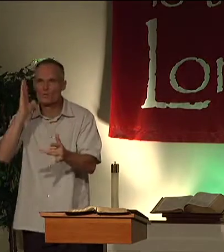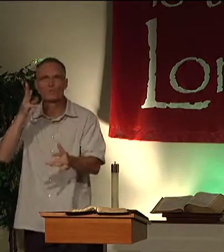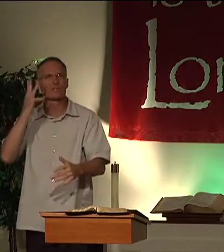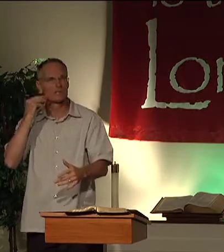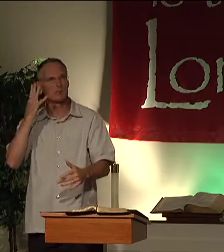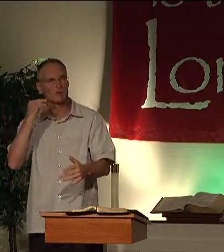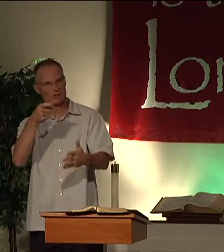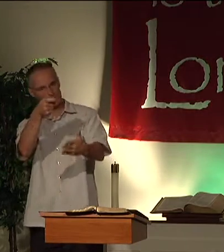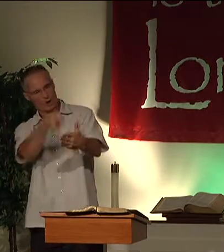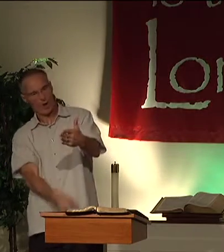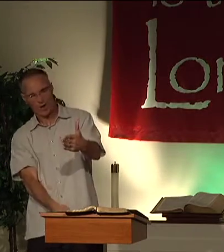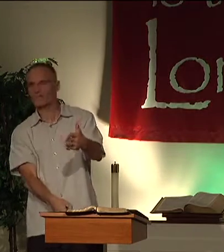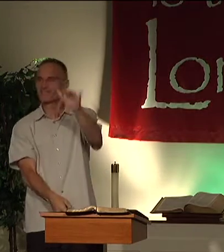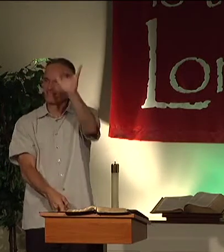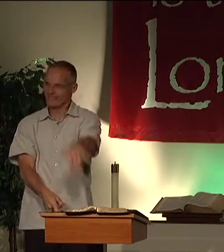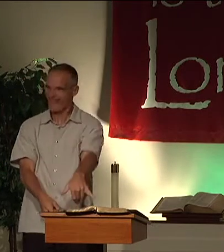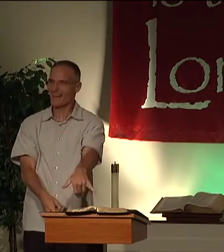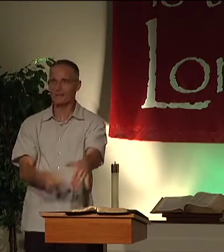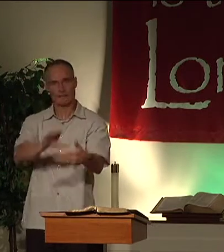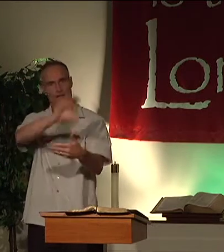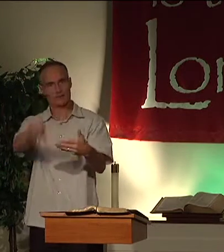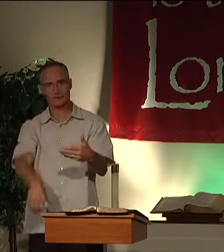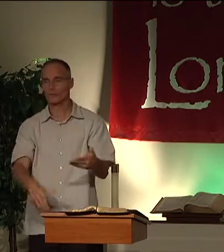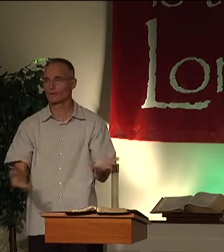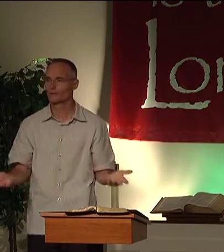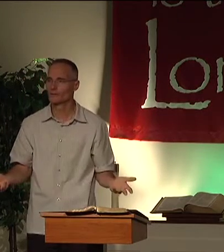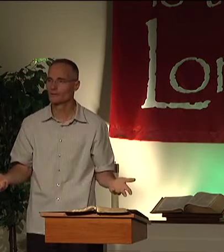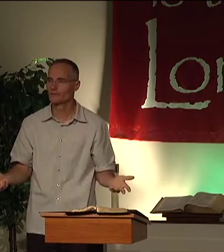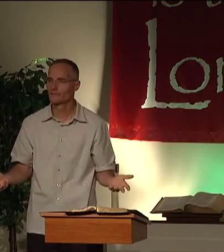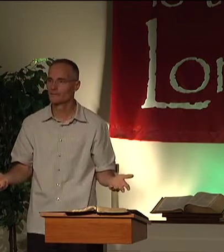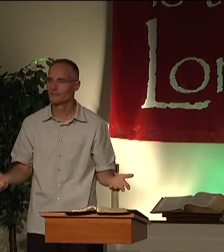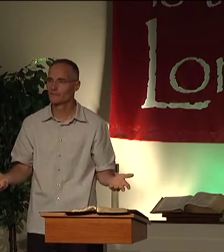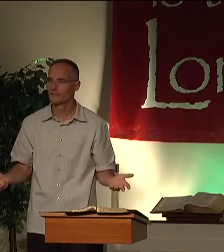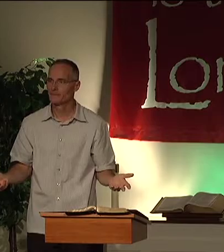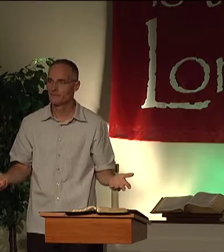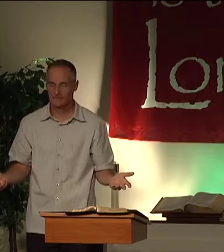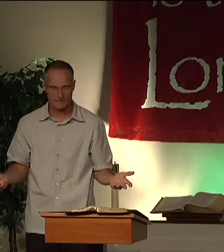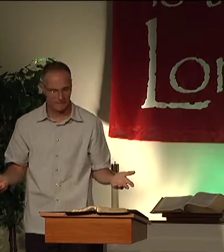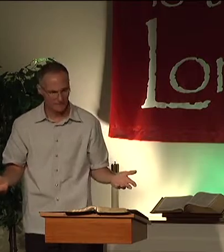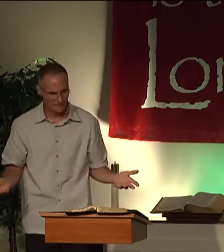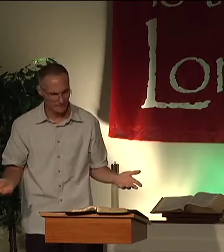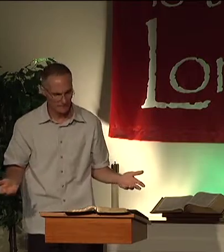am to follow Jesus, I will experience a cost. That is the consequence.